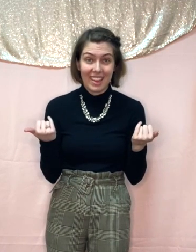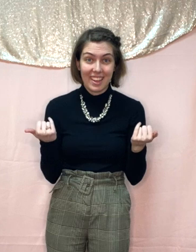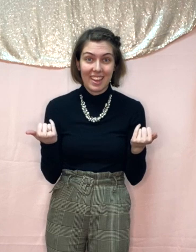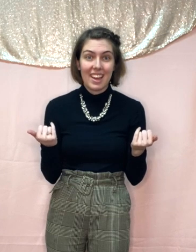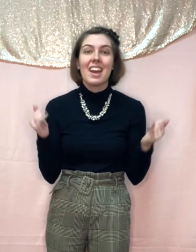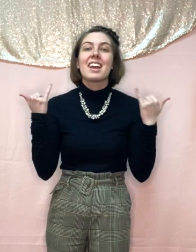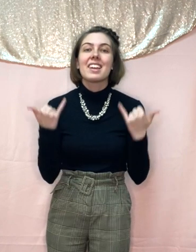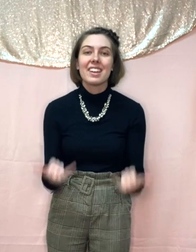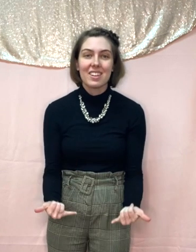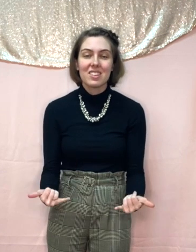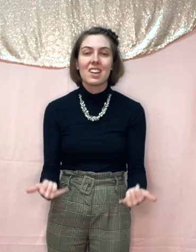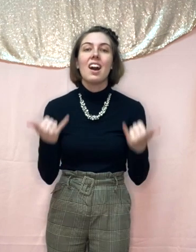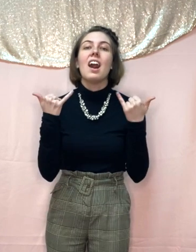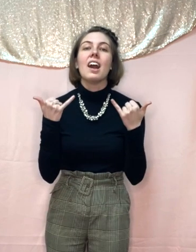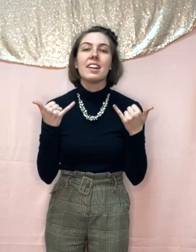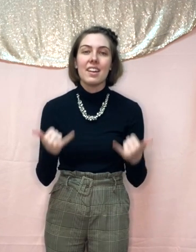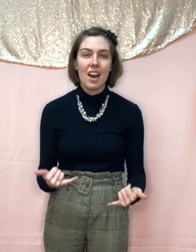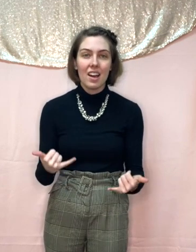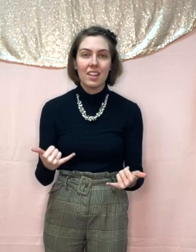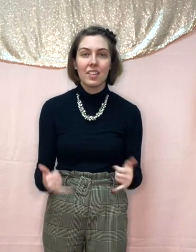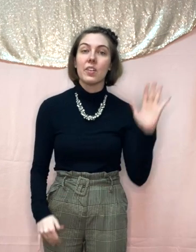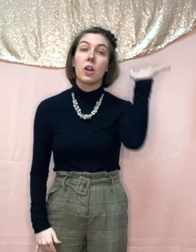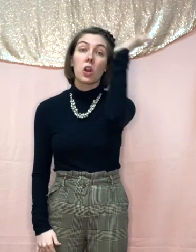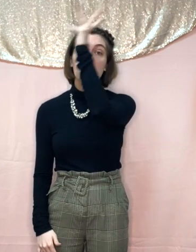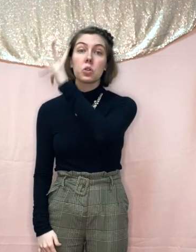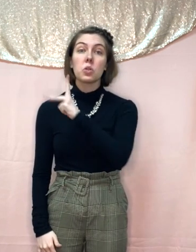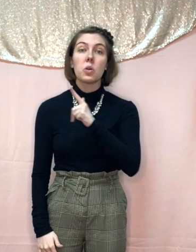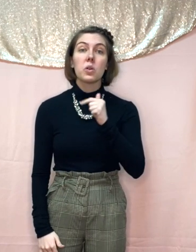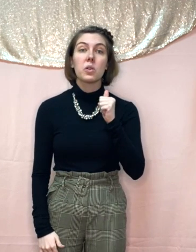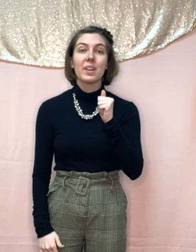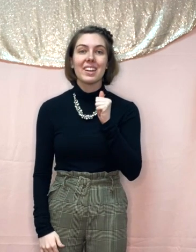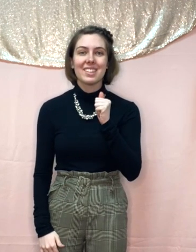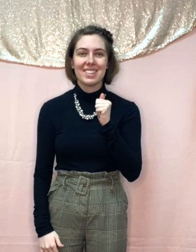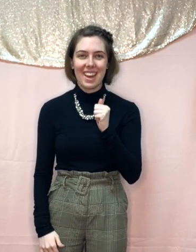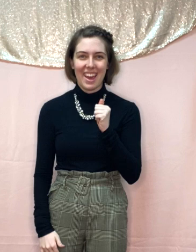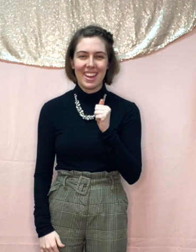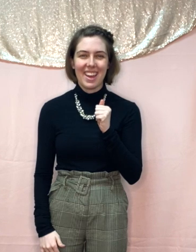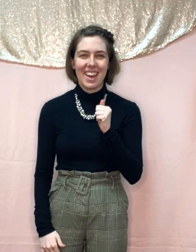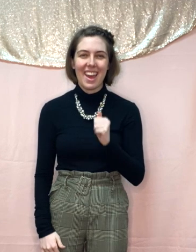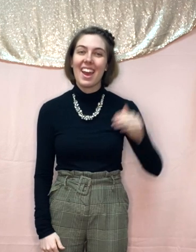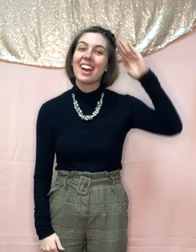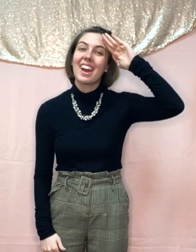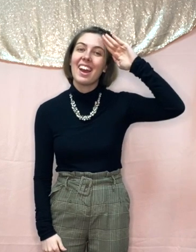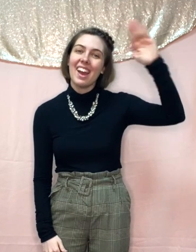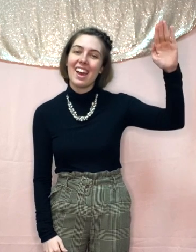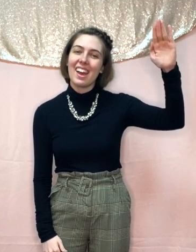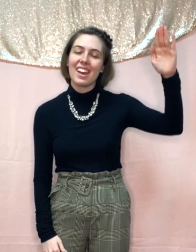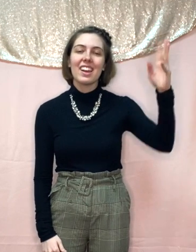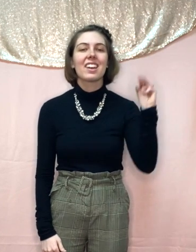Here's another glorious day. Hey,